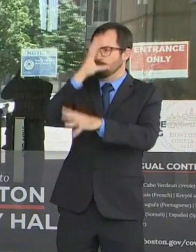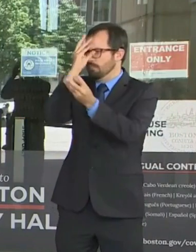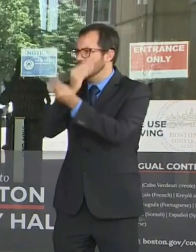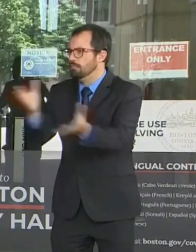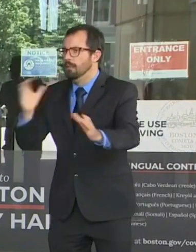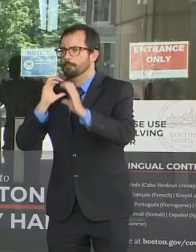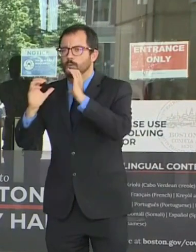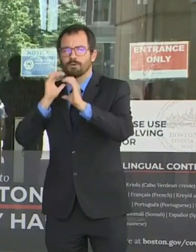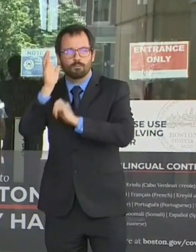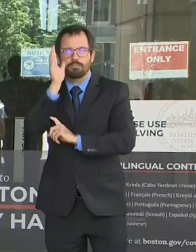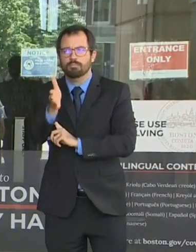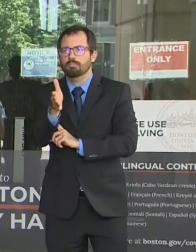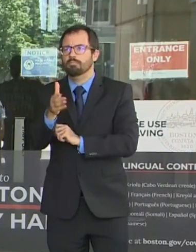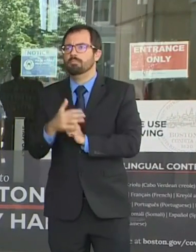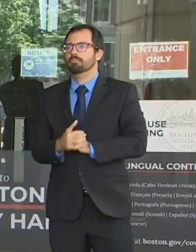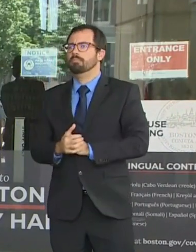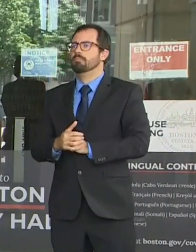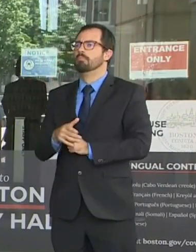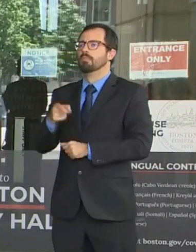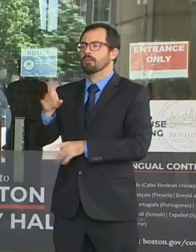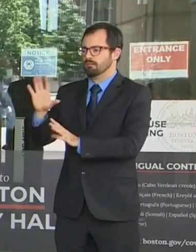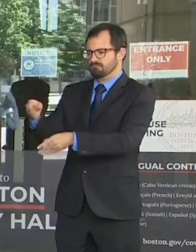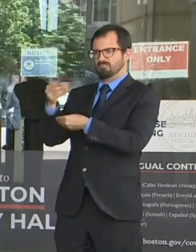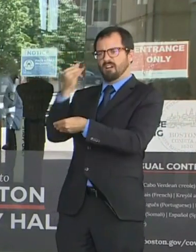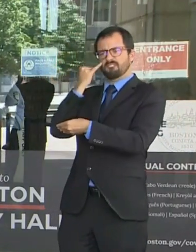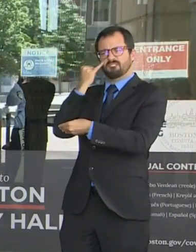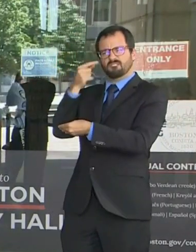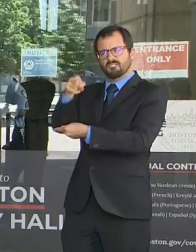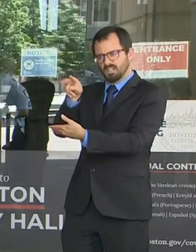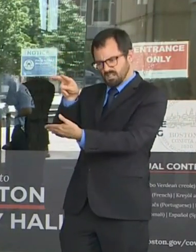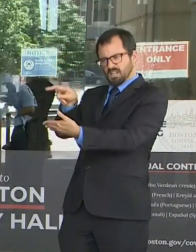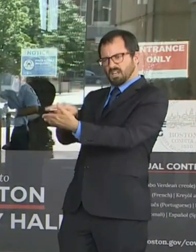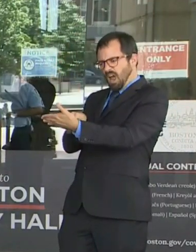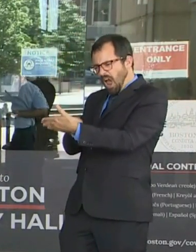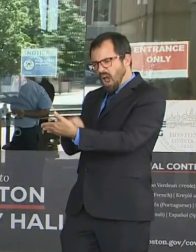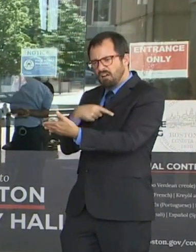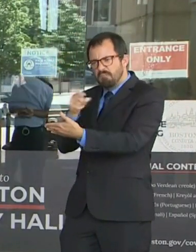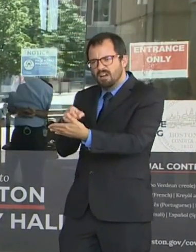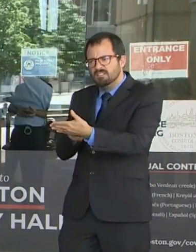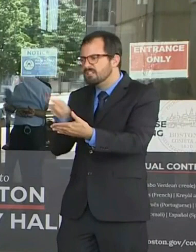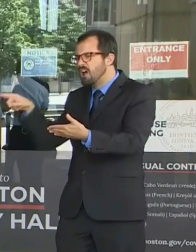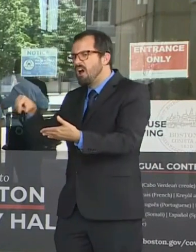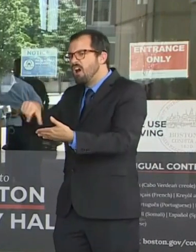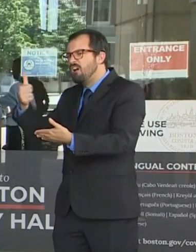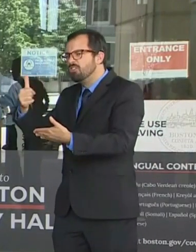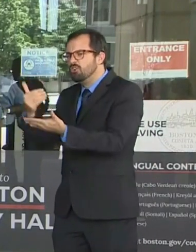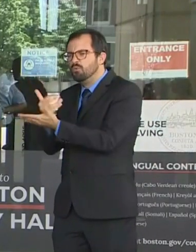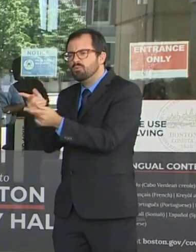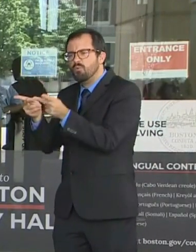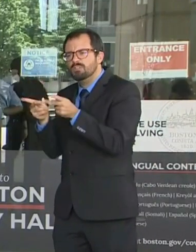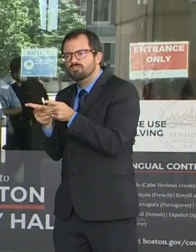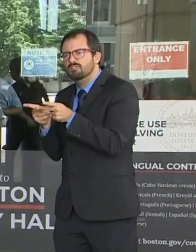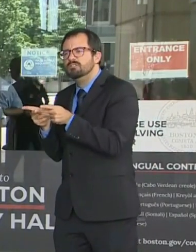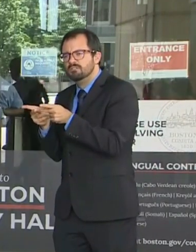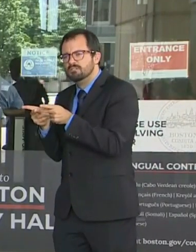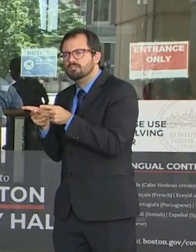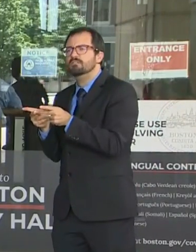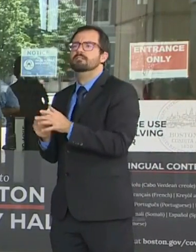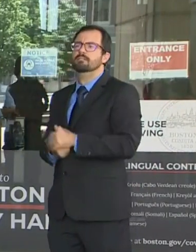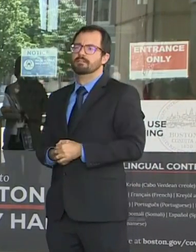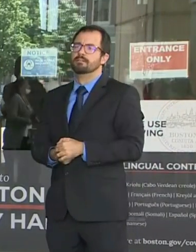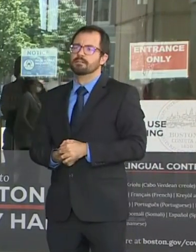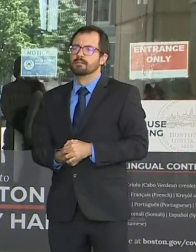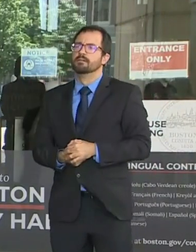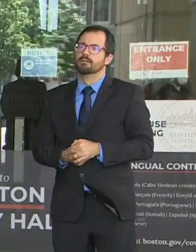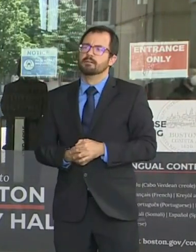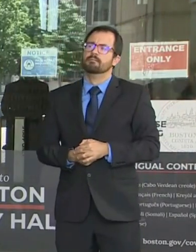by these polling location changes. And we've also done the best we can to make sure that those location changes are very close to your current